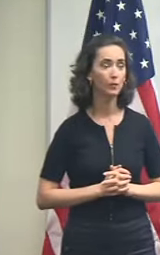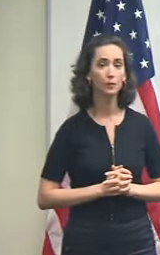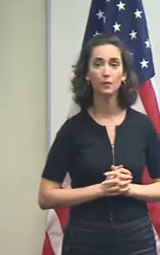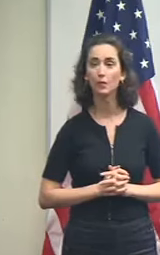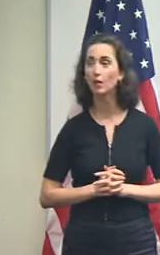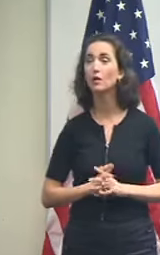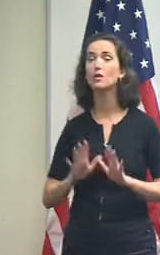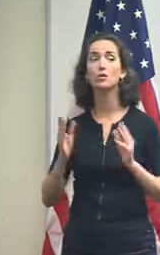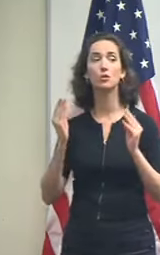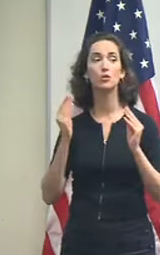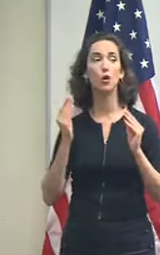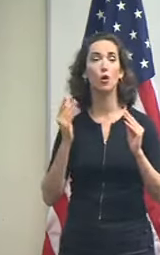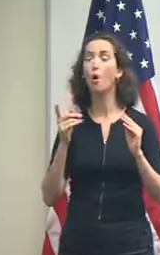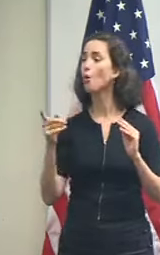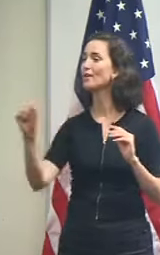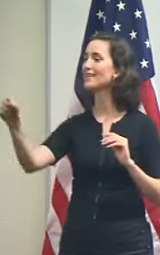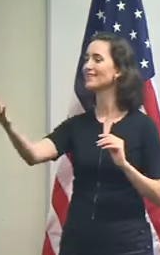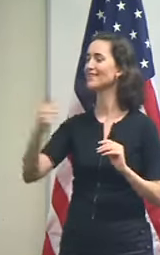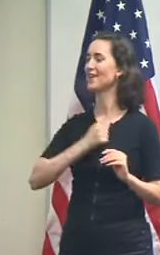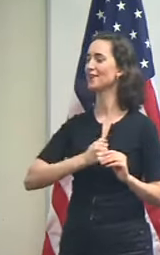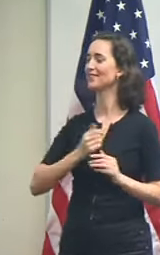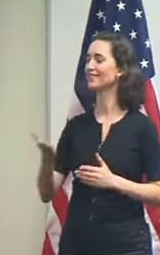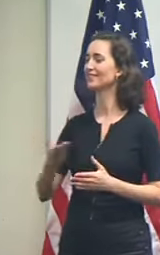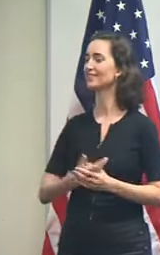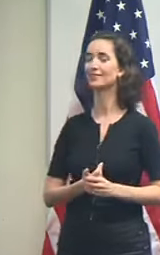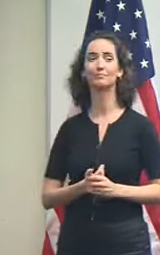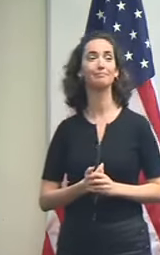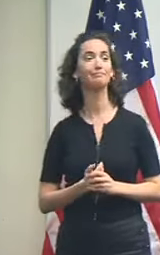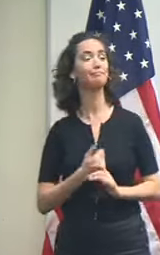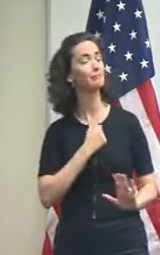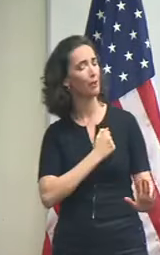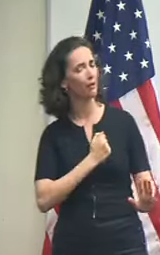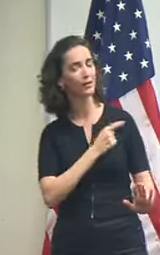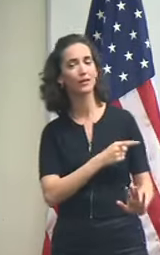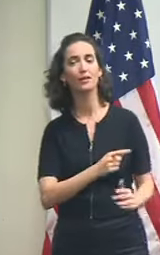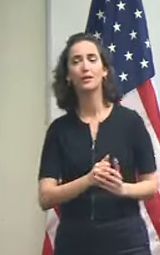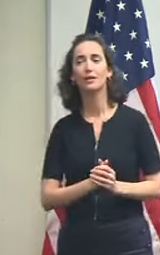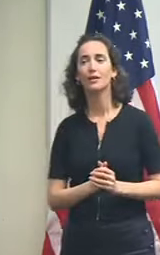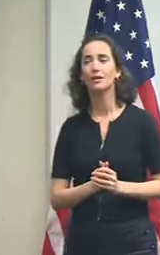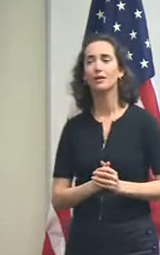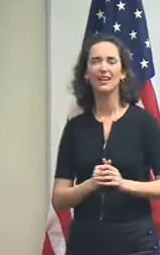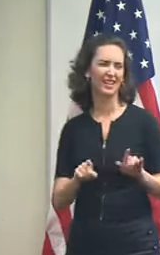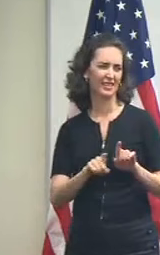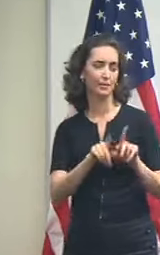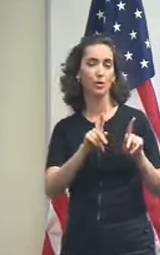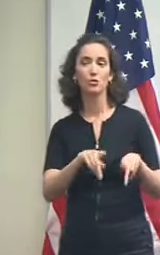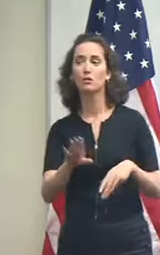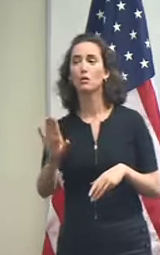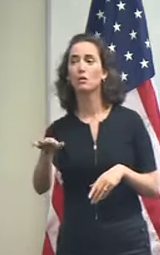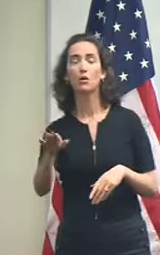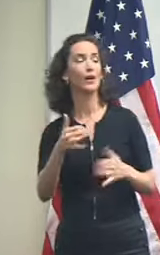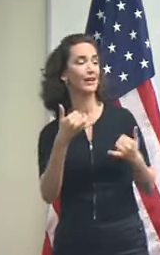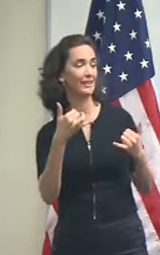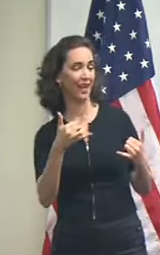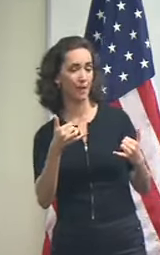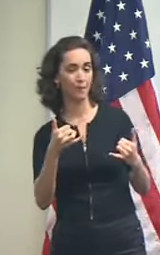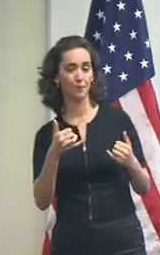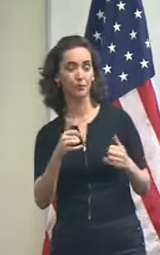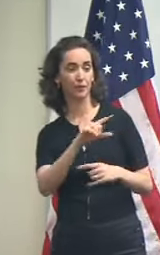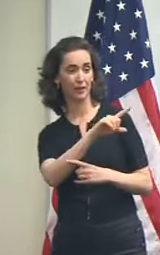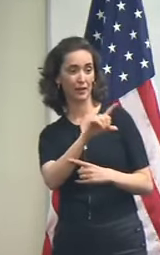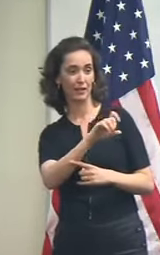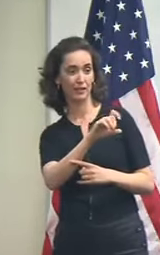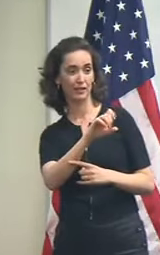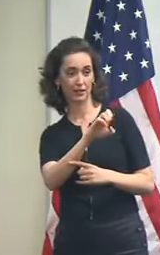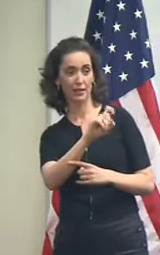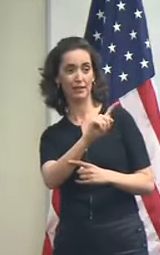so tomorrow yes ma'am I'm sorry did anybody find me being sheltered by the state from Zeta